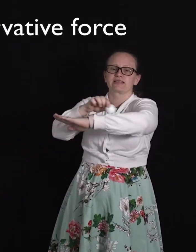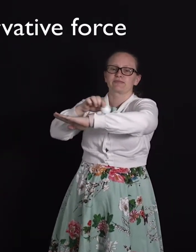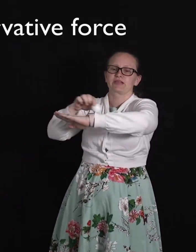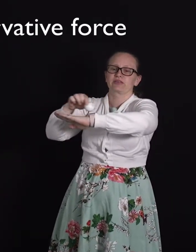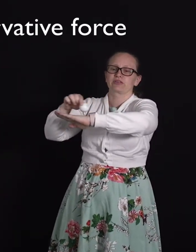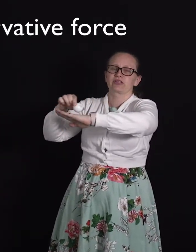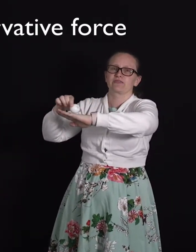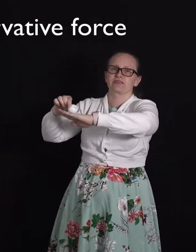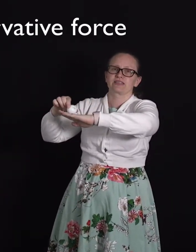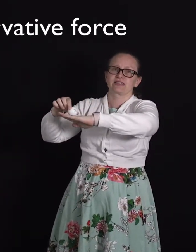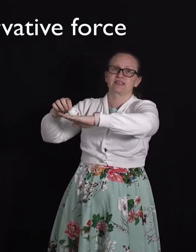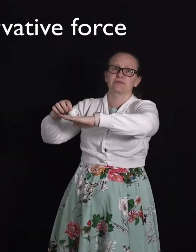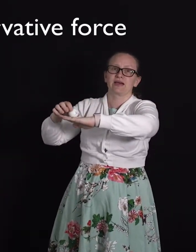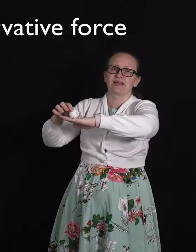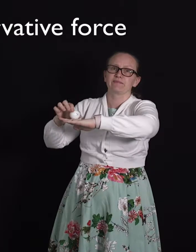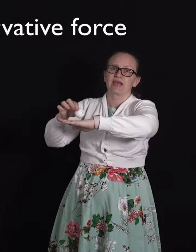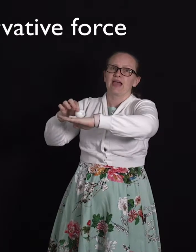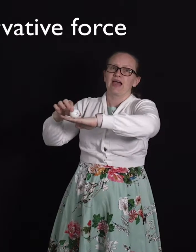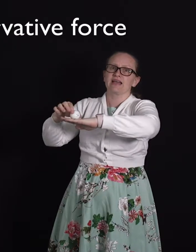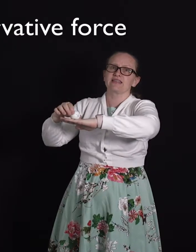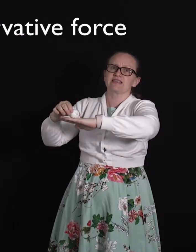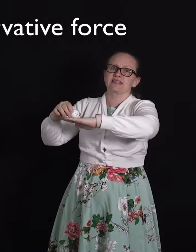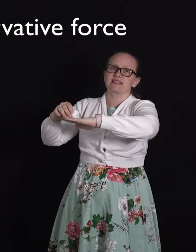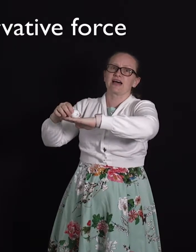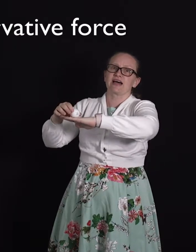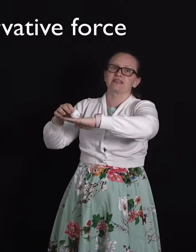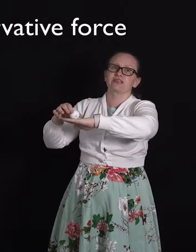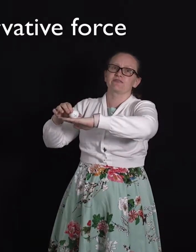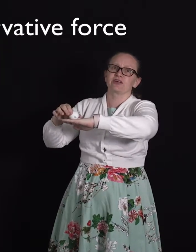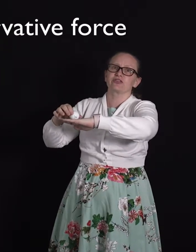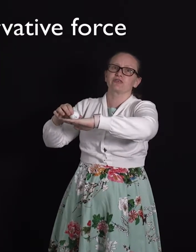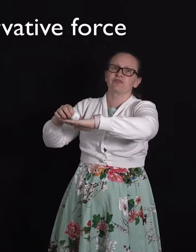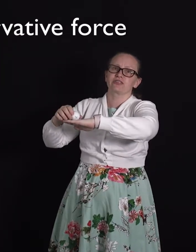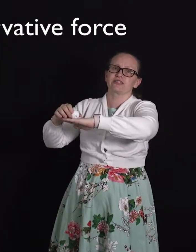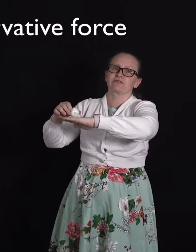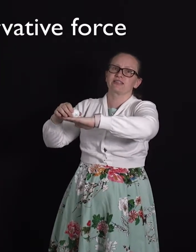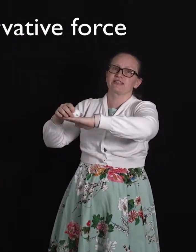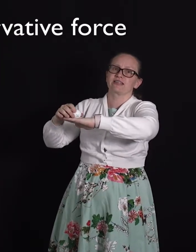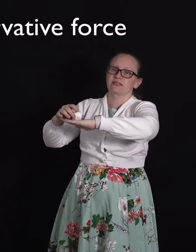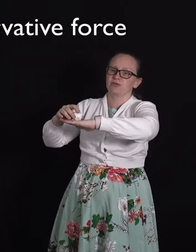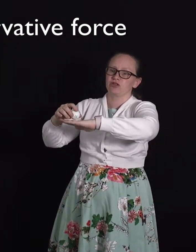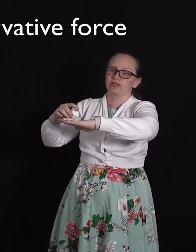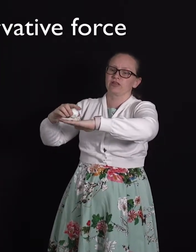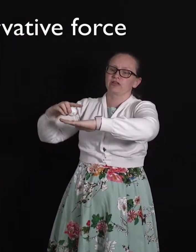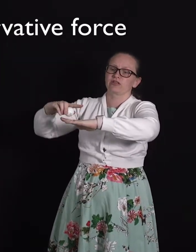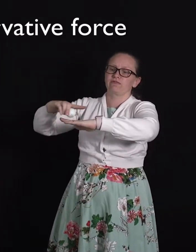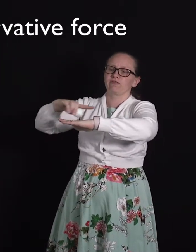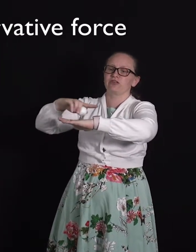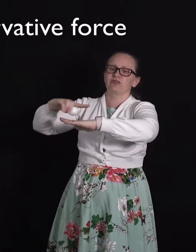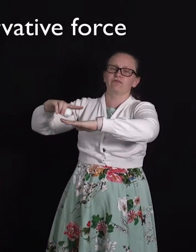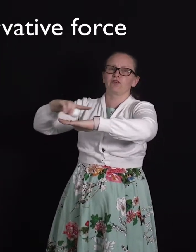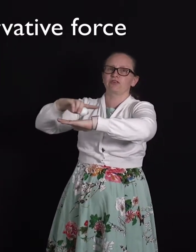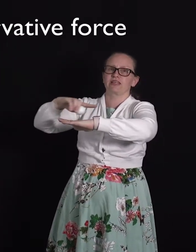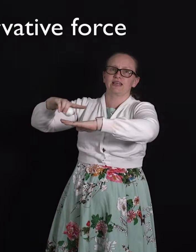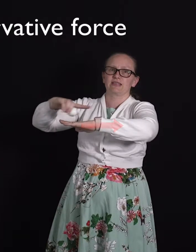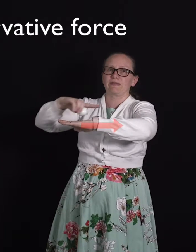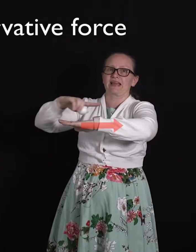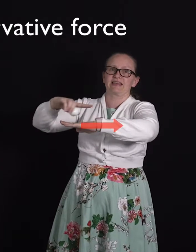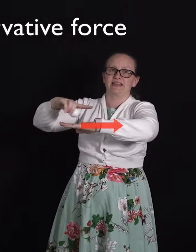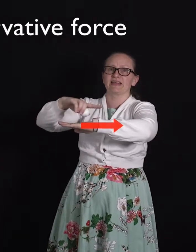something along a surface this way as it slides the frictional force is resisting its motion so the frictional force is back in that